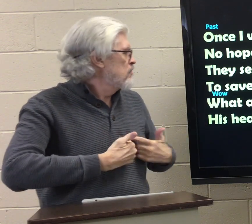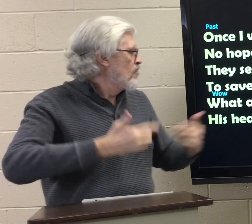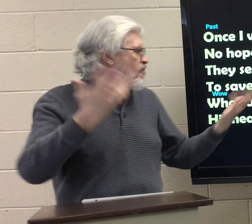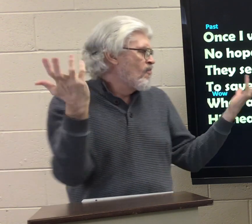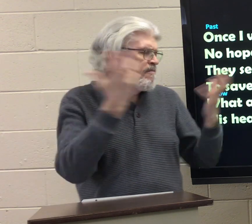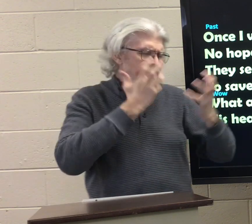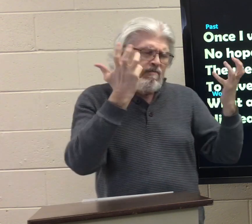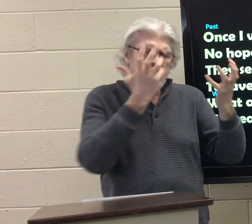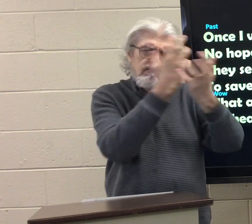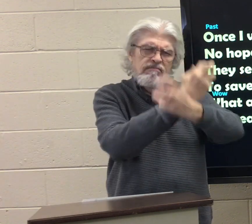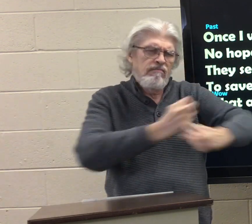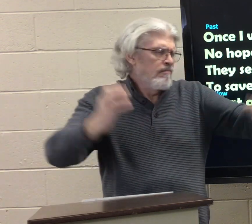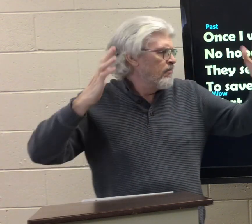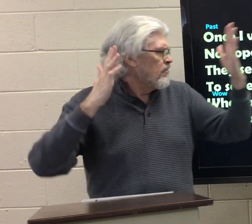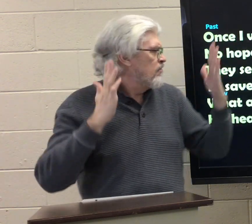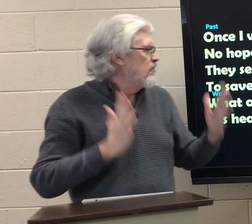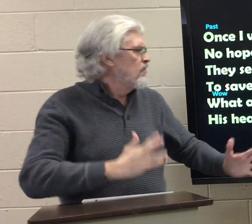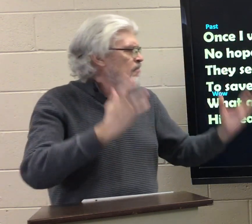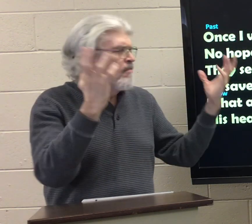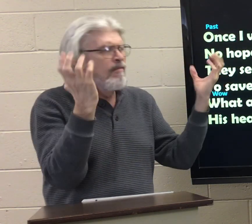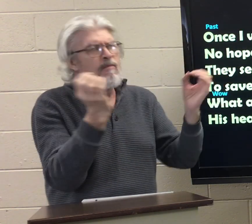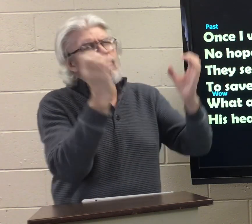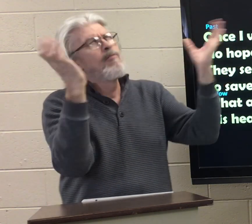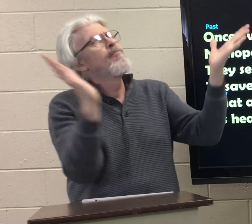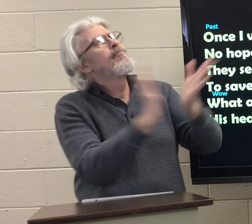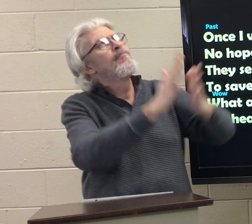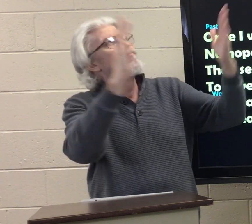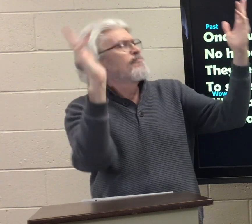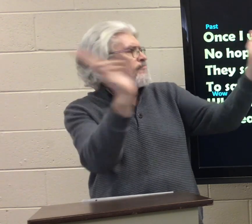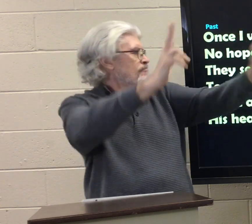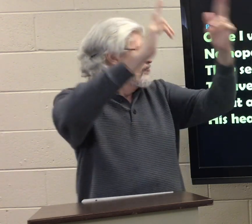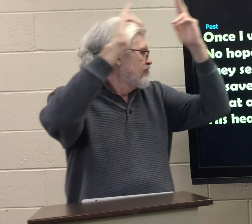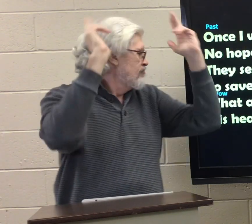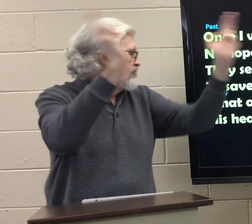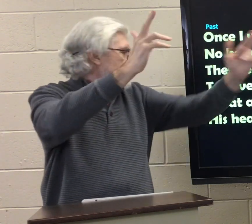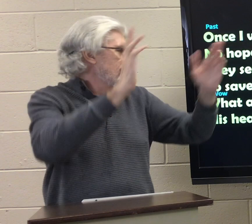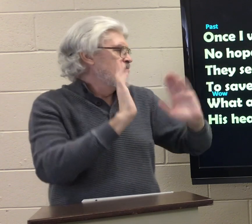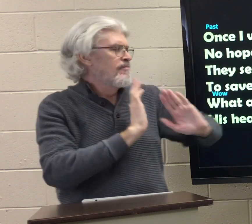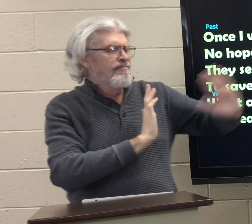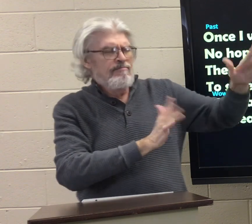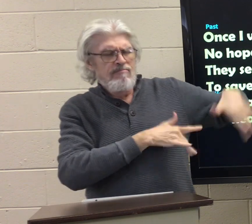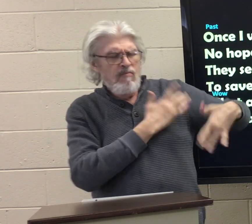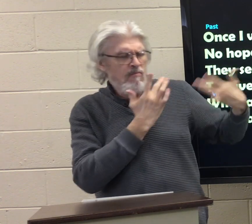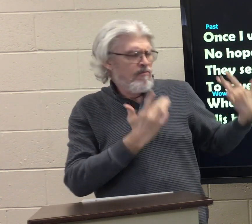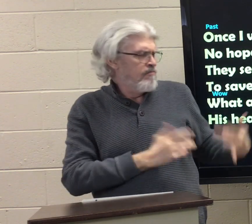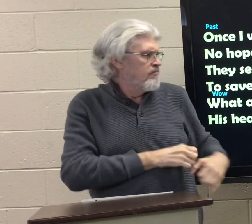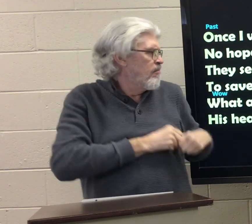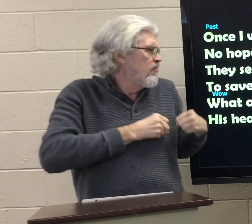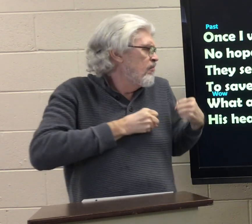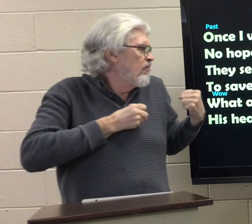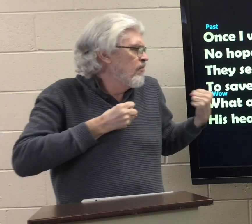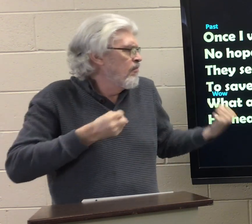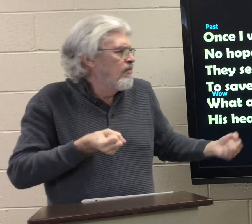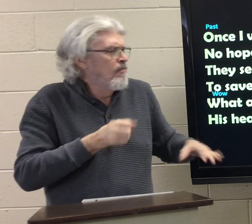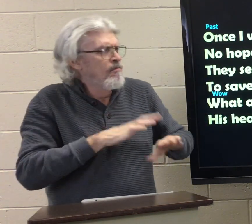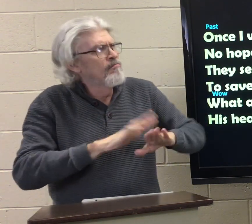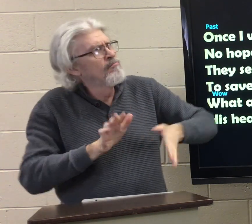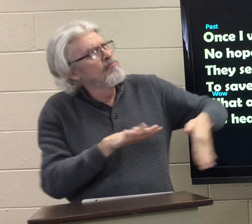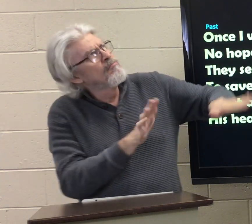What a Savior! Oh, hallelujah! His heart was broken on